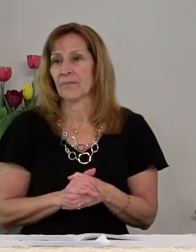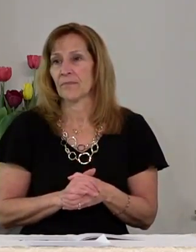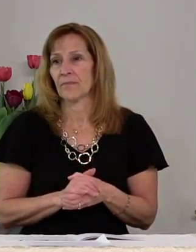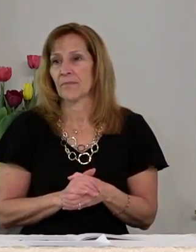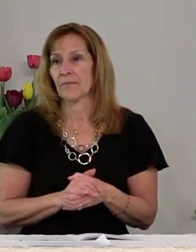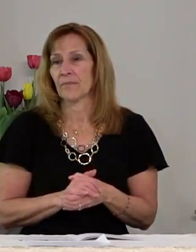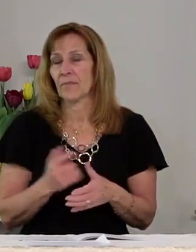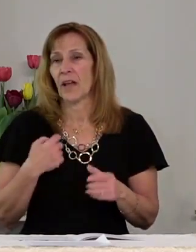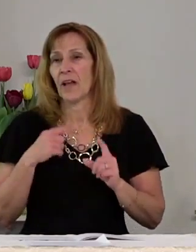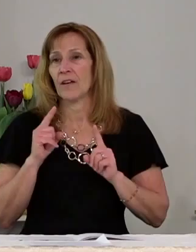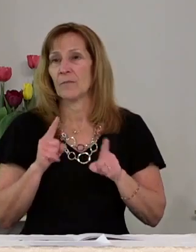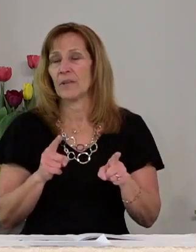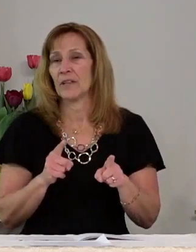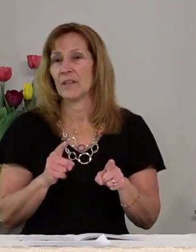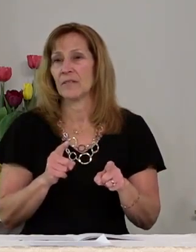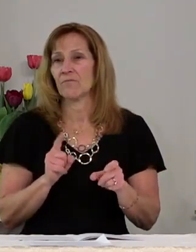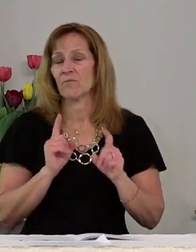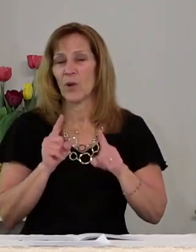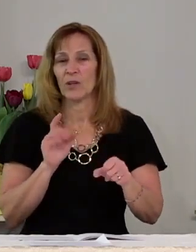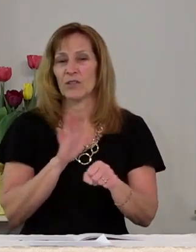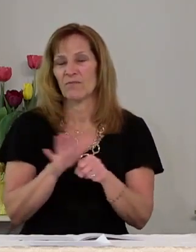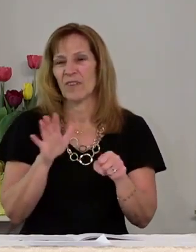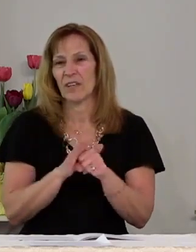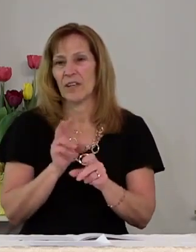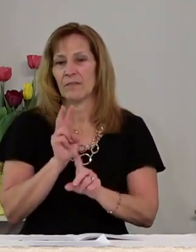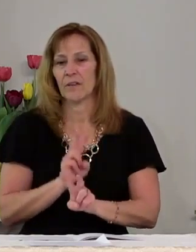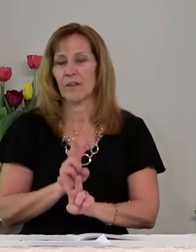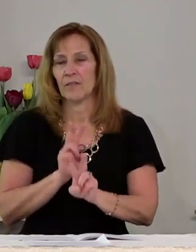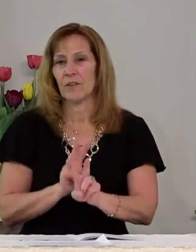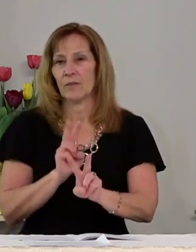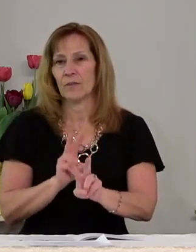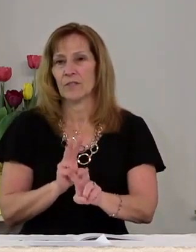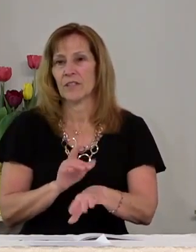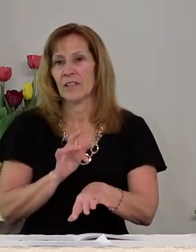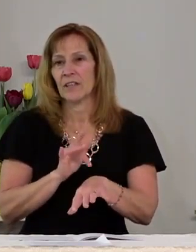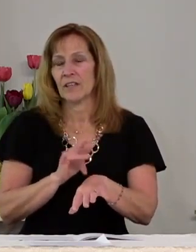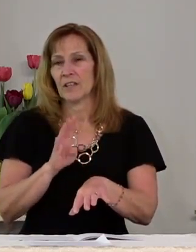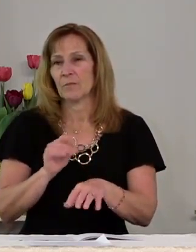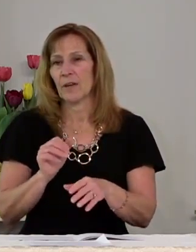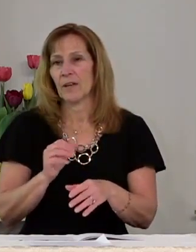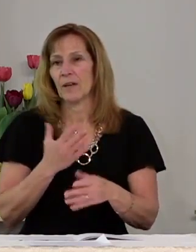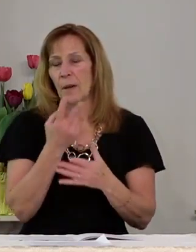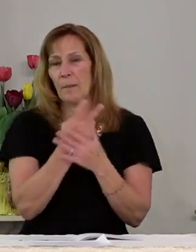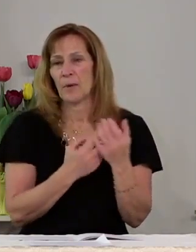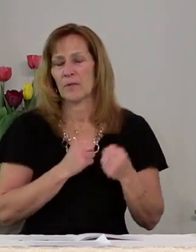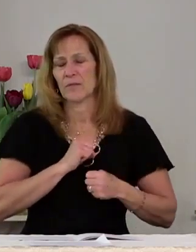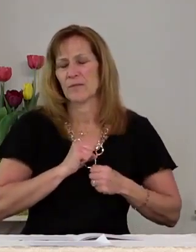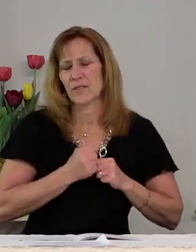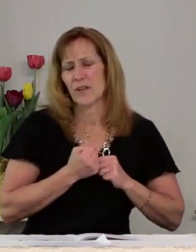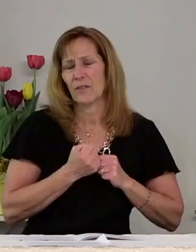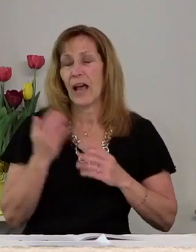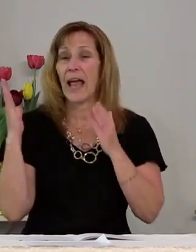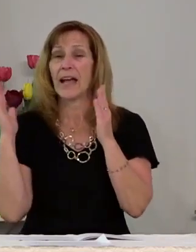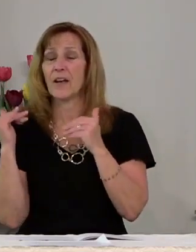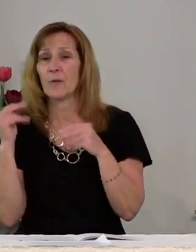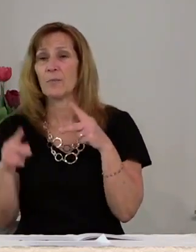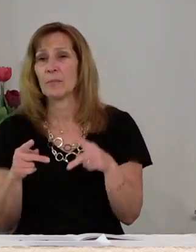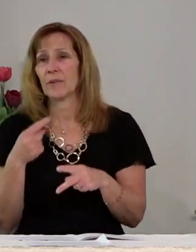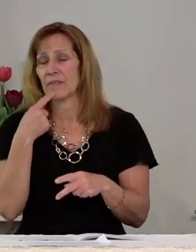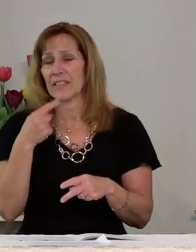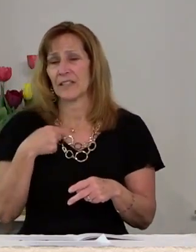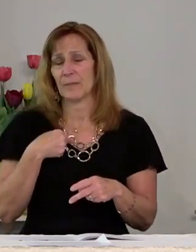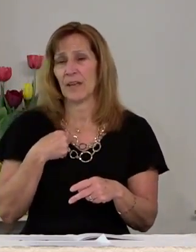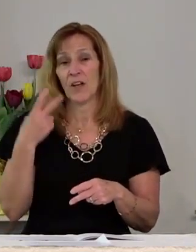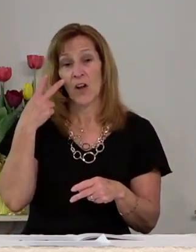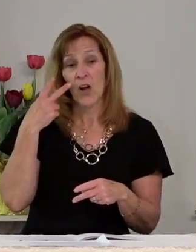I've been in enough funerals where touched by both sorrow and hope people have said to